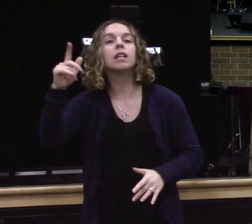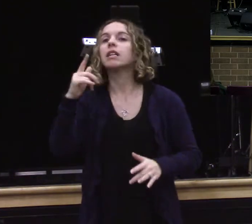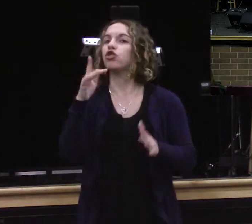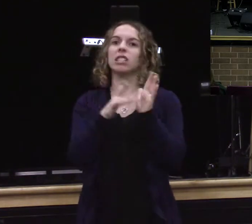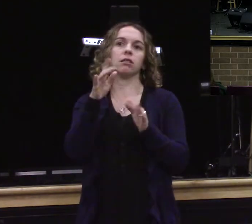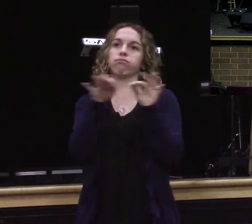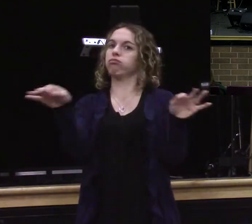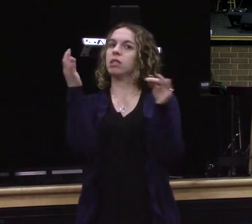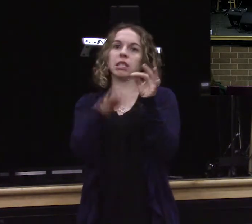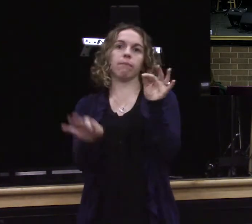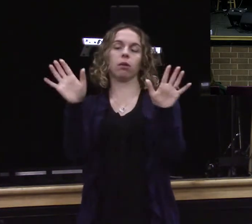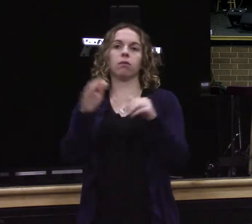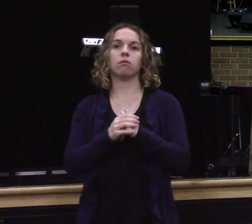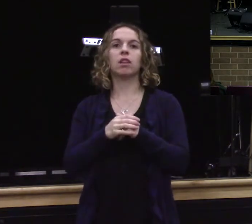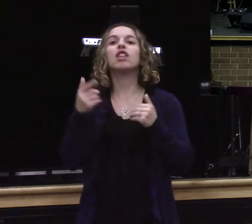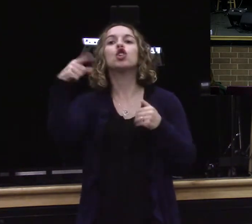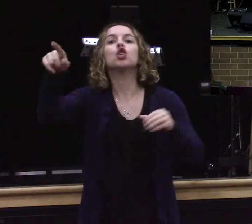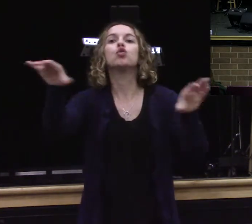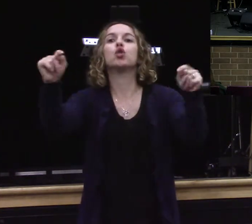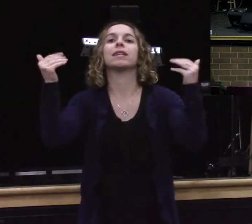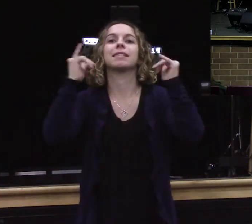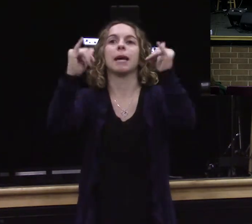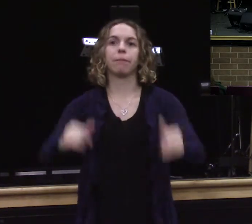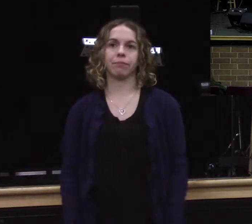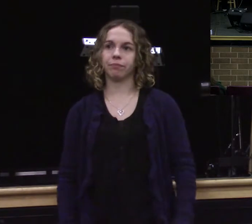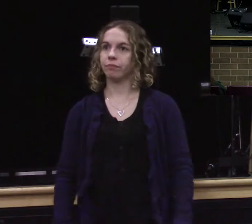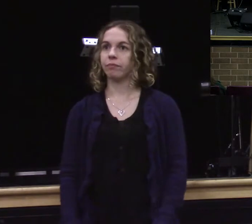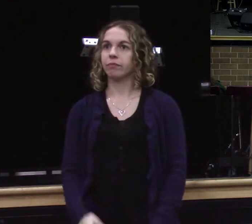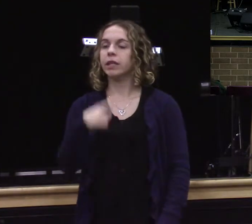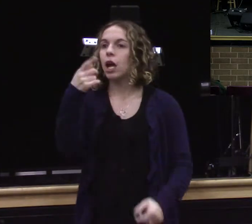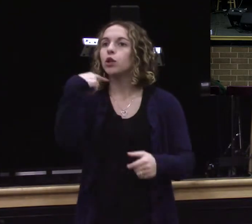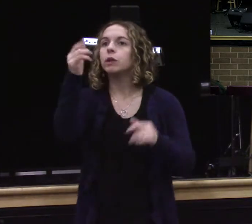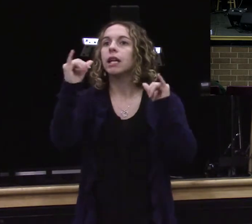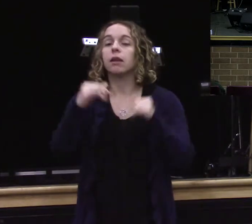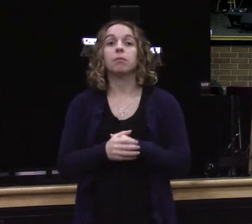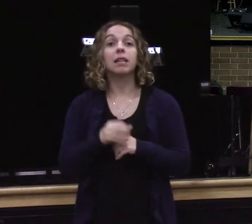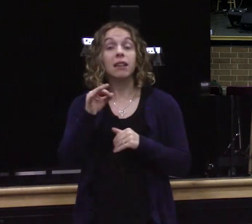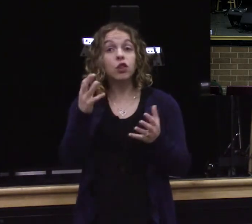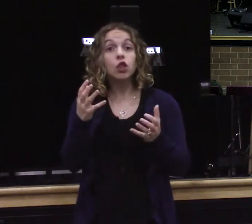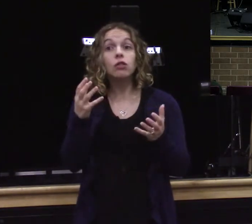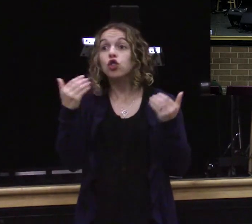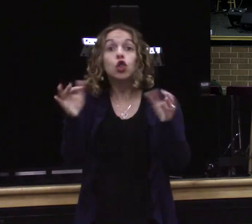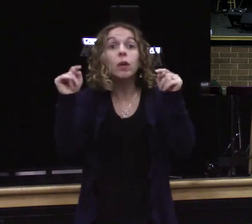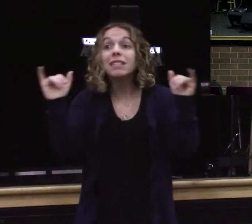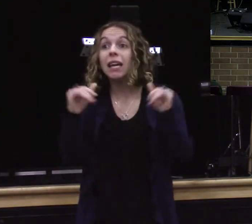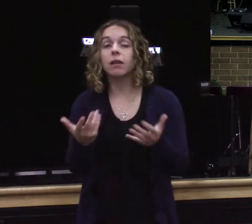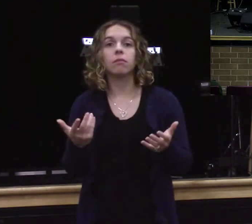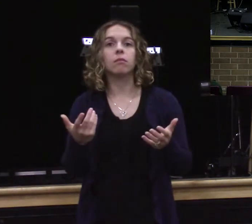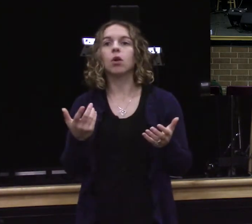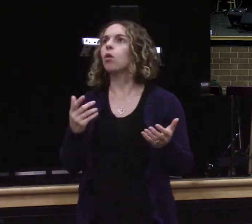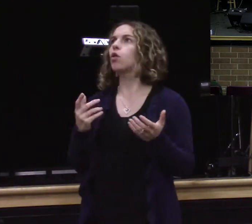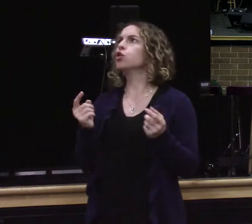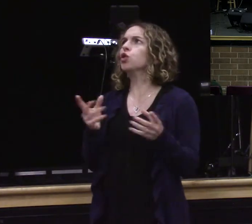simple hallelujah go do likewise you want to know what God is saying to you today go do likewise do likewise what just